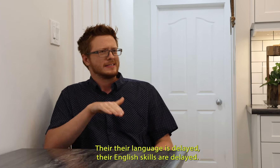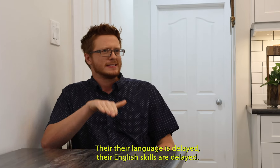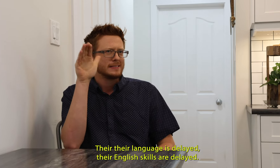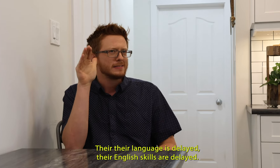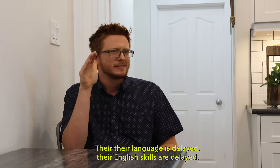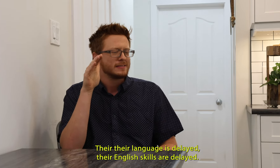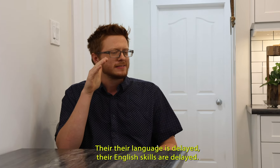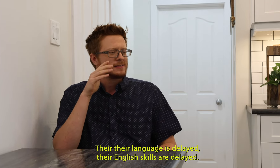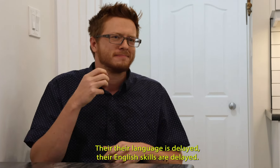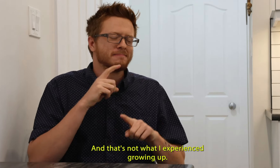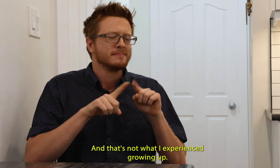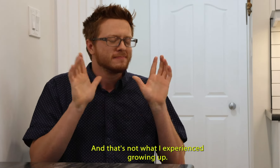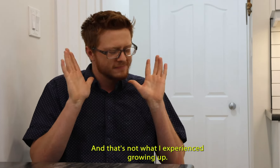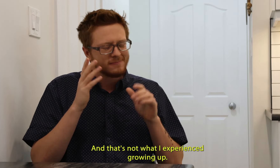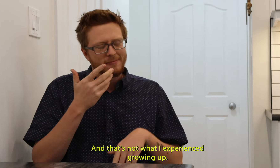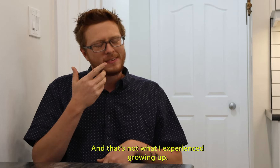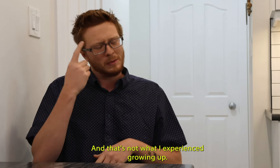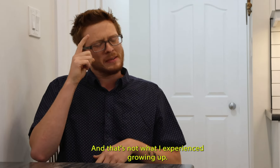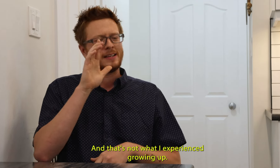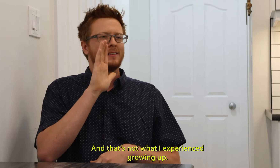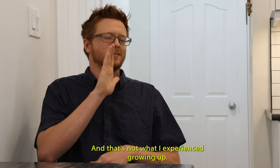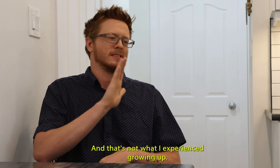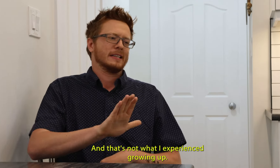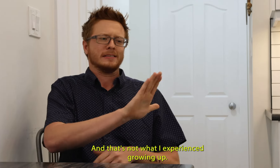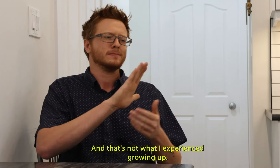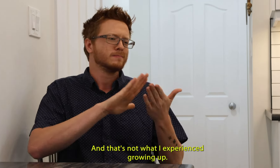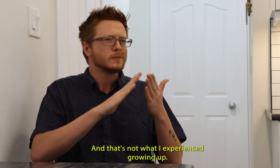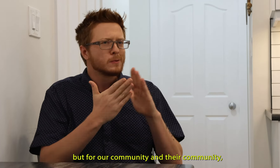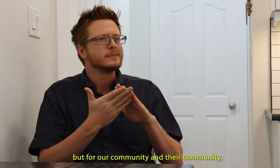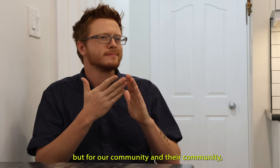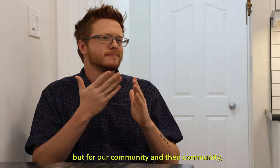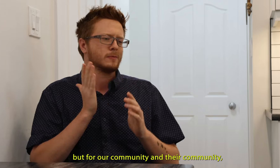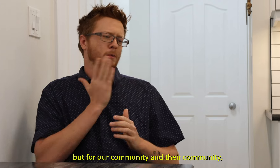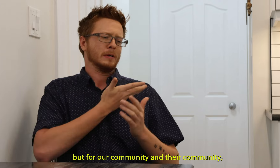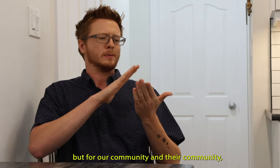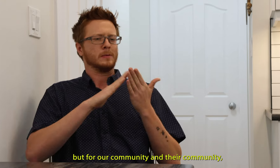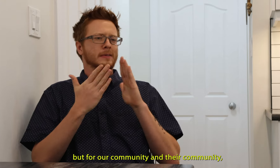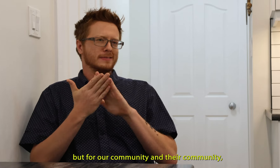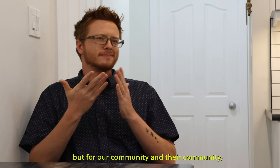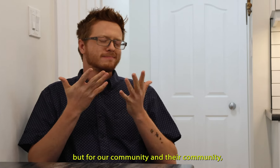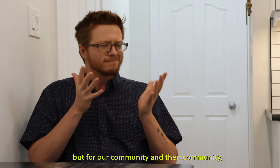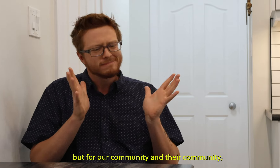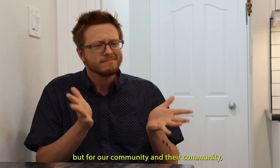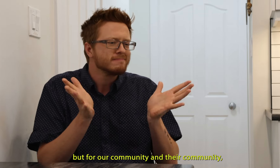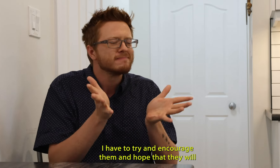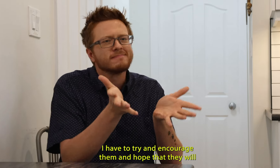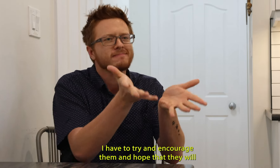English skills are delayed. And that's not what I experienced growing up. But for our community and their community,